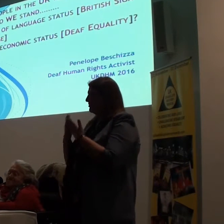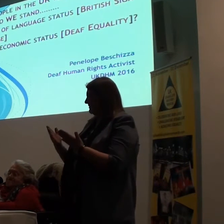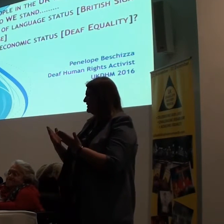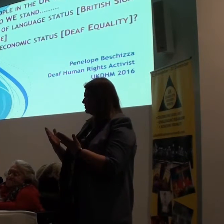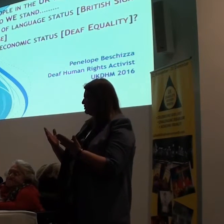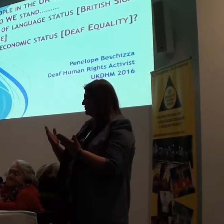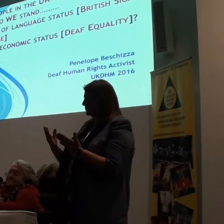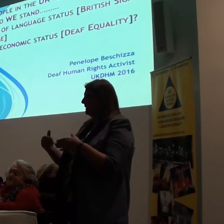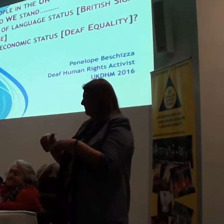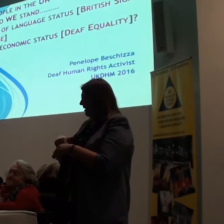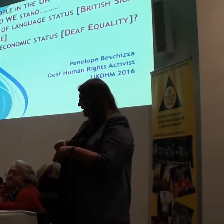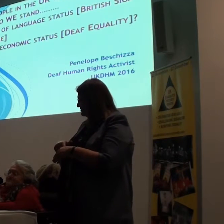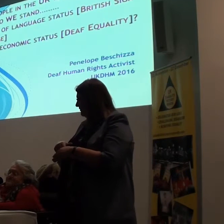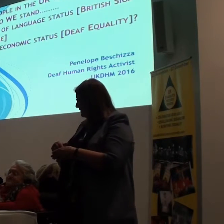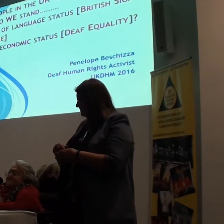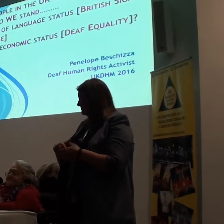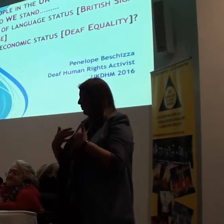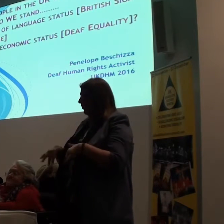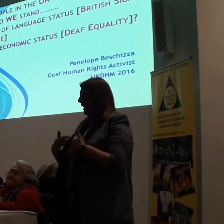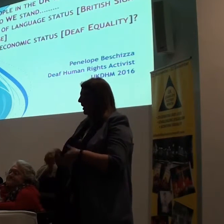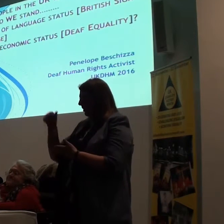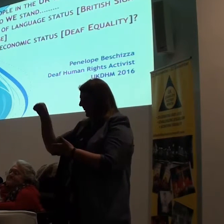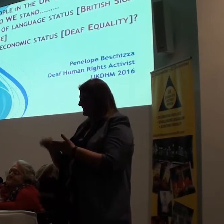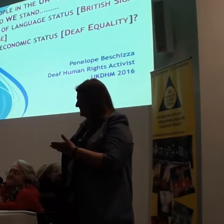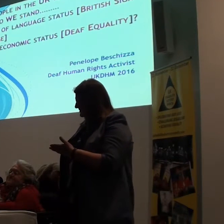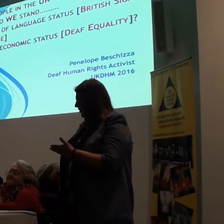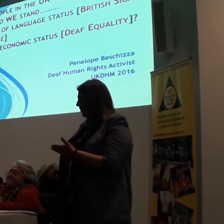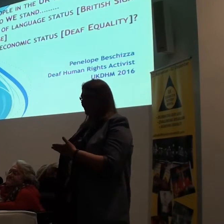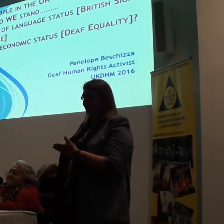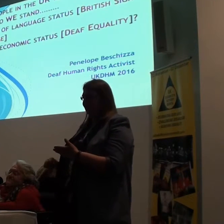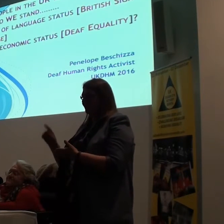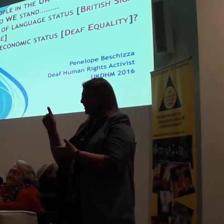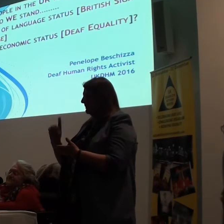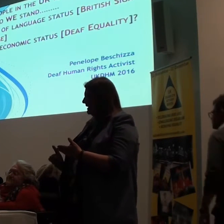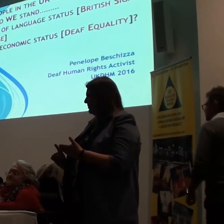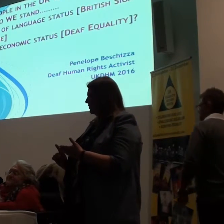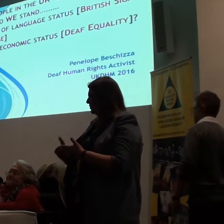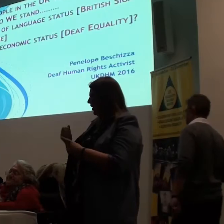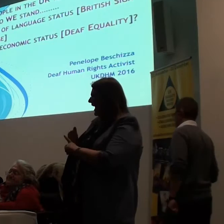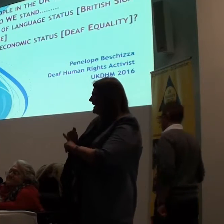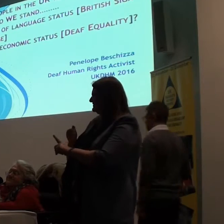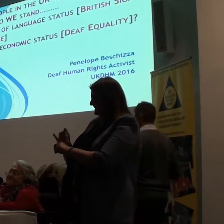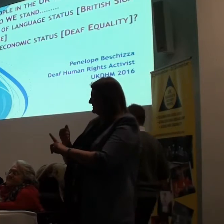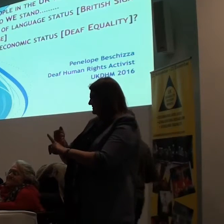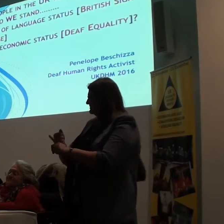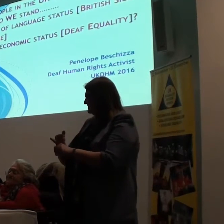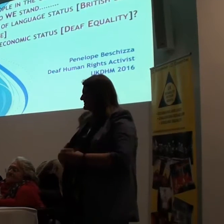I really feel very privileged to be part of it tonight. I've had a look at the people who are attending tonight and